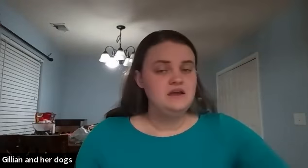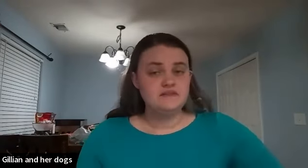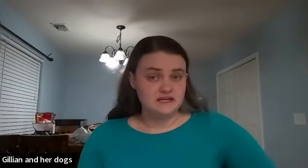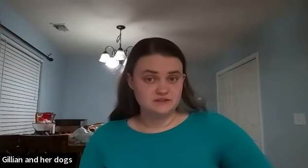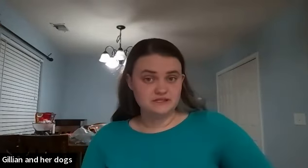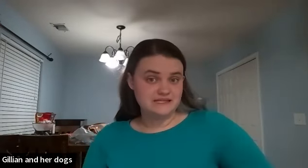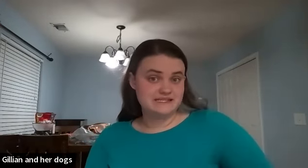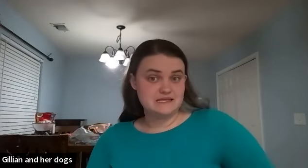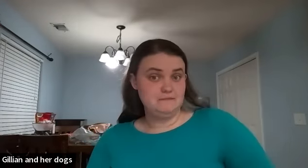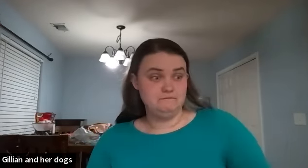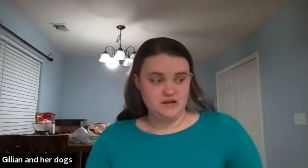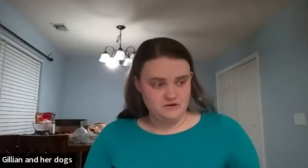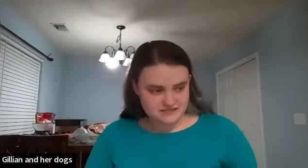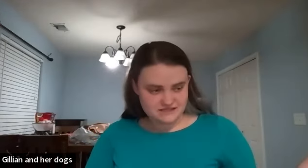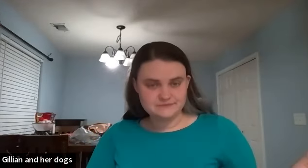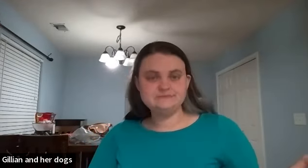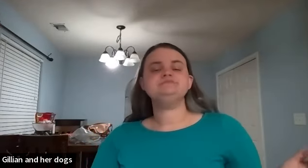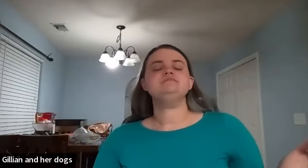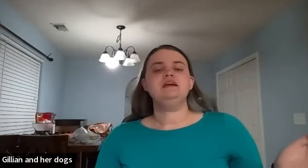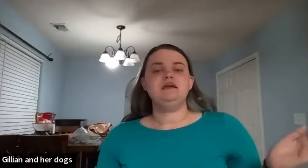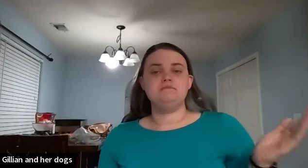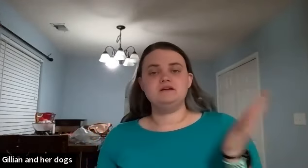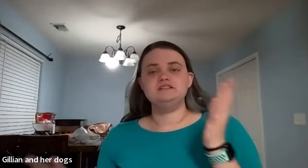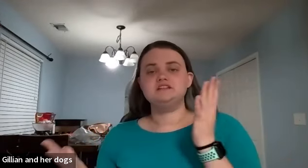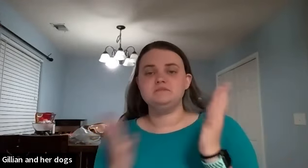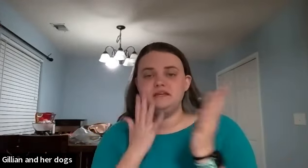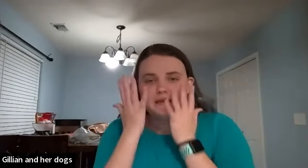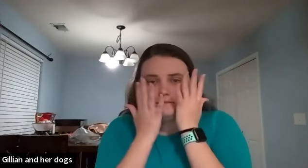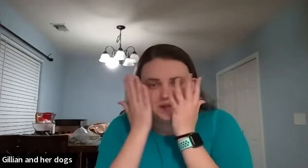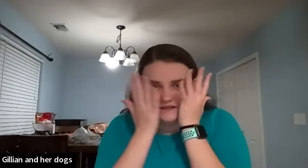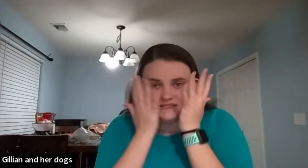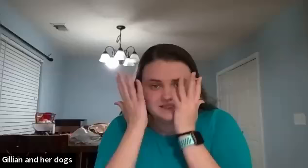the next one is embarrassed embarrassed is going to be embarrassed